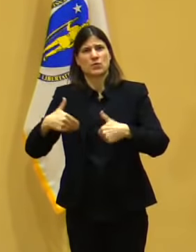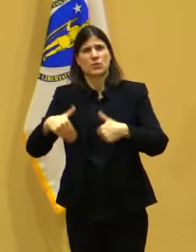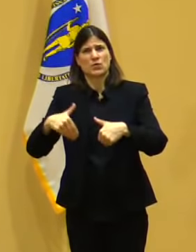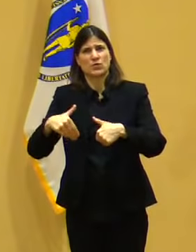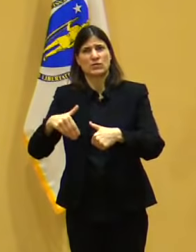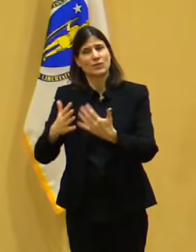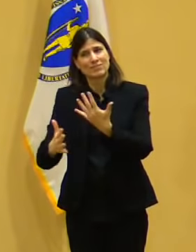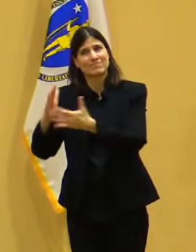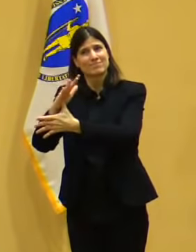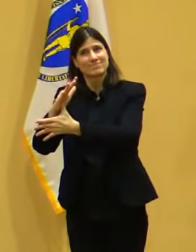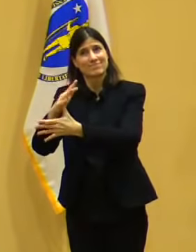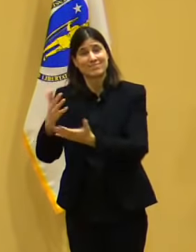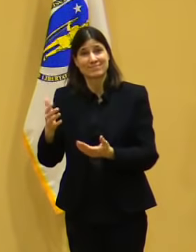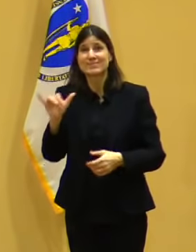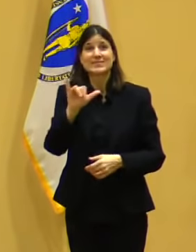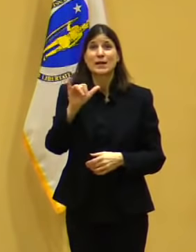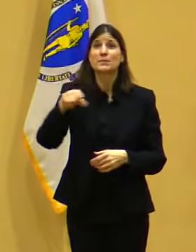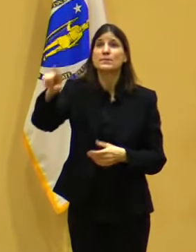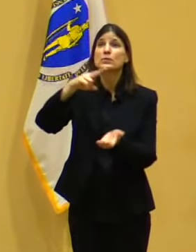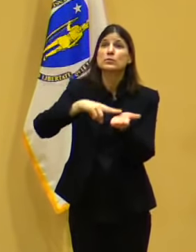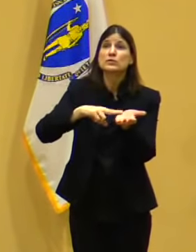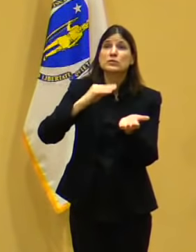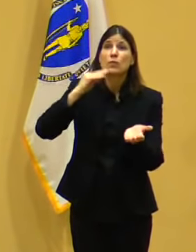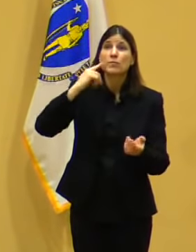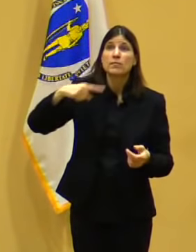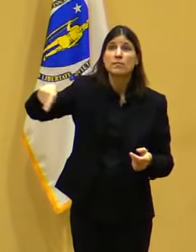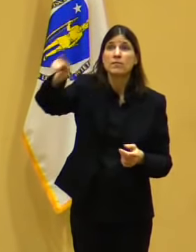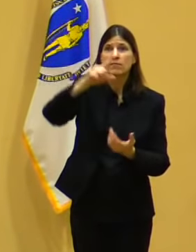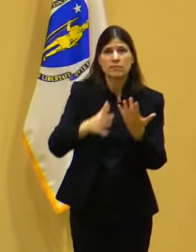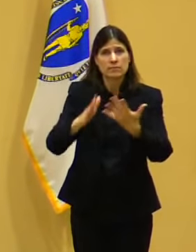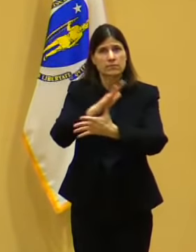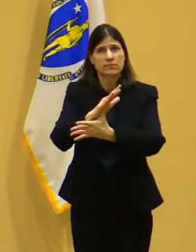is off the charts relative to everybody.